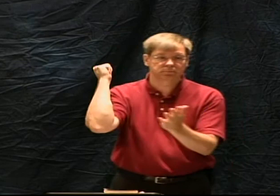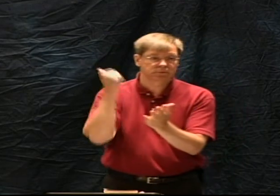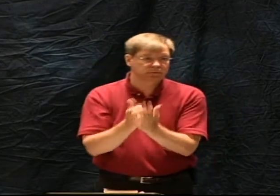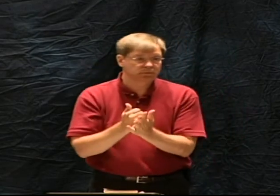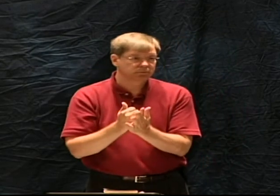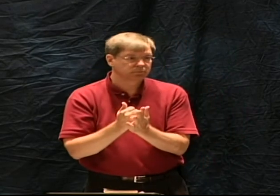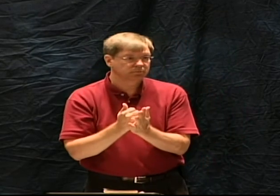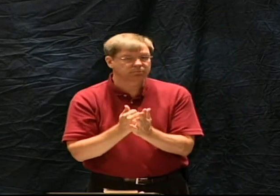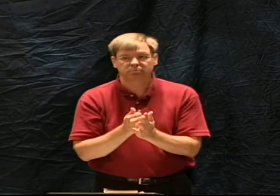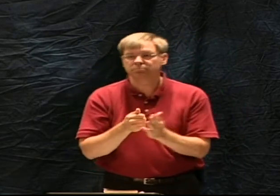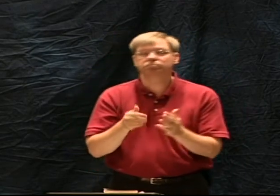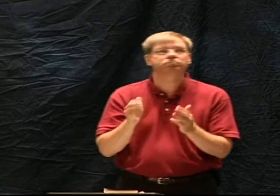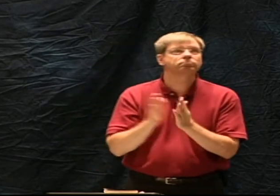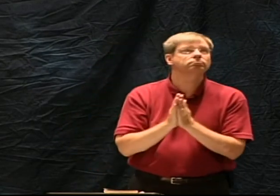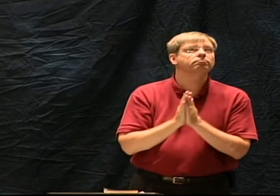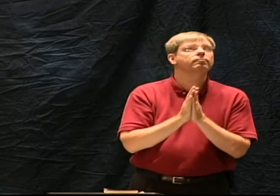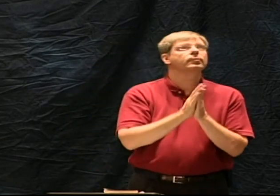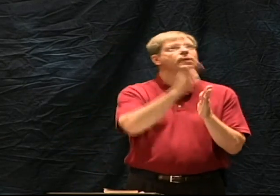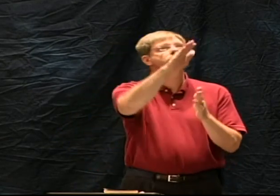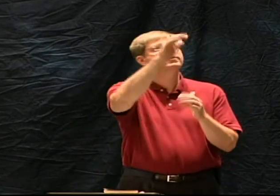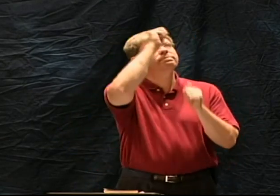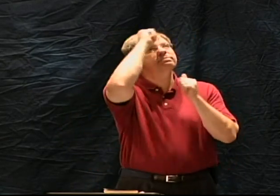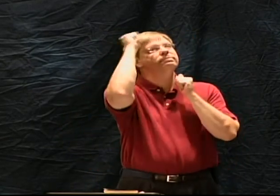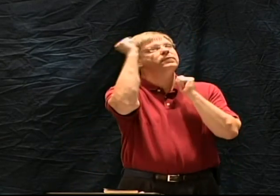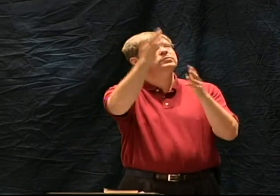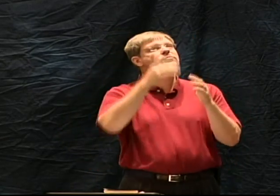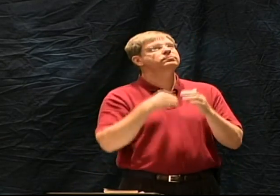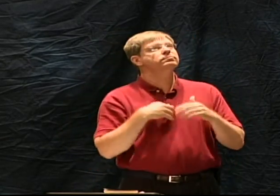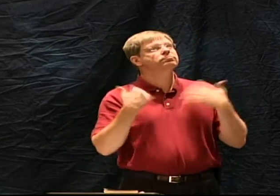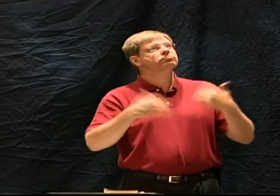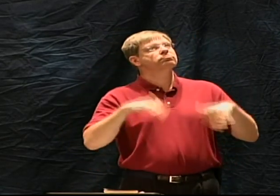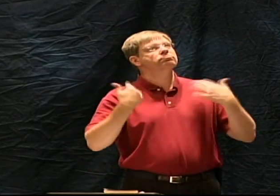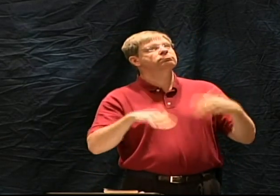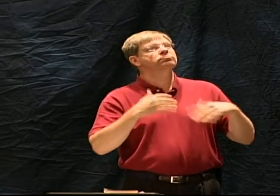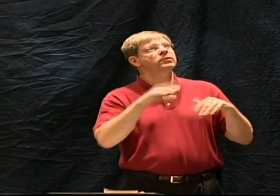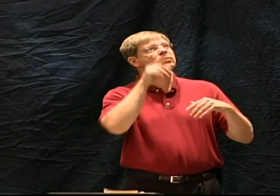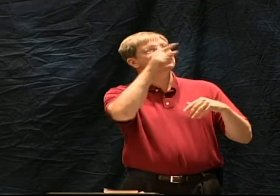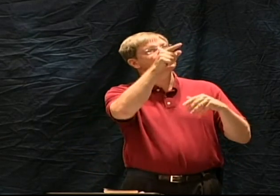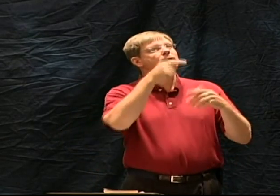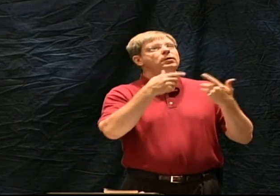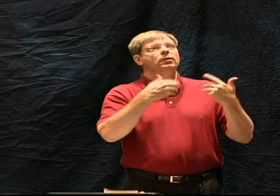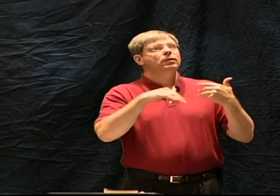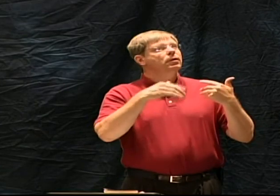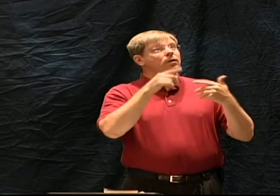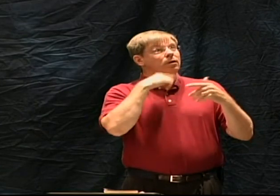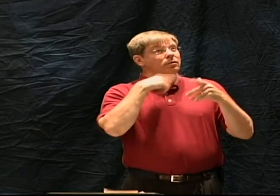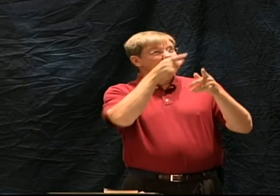and trustworthy. Amen? Let's pray. Our Father...